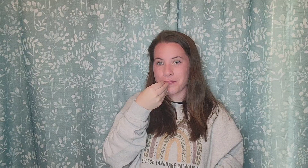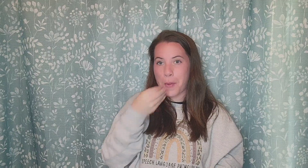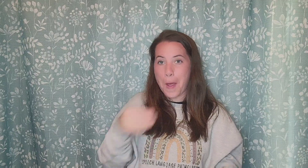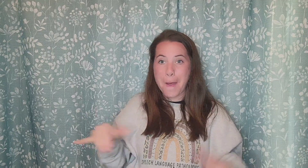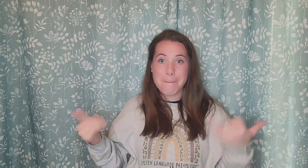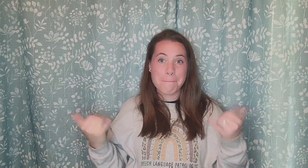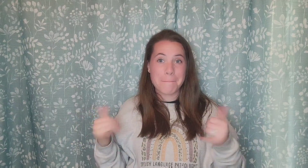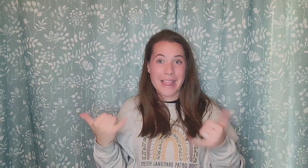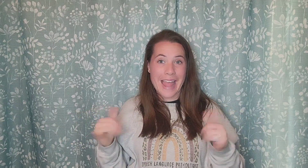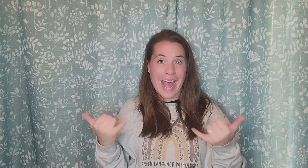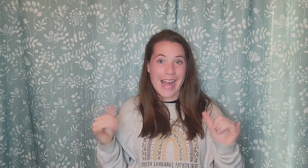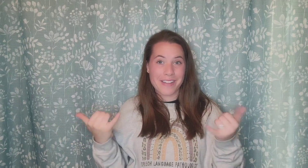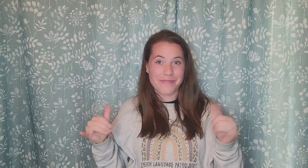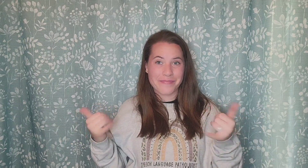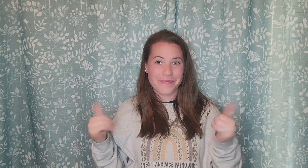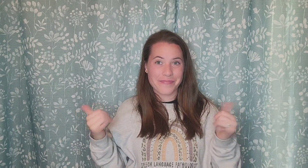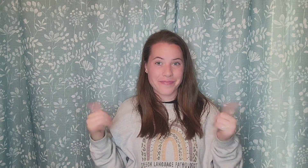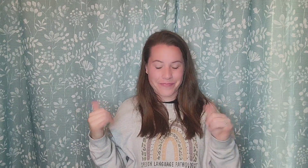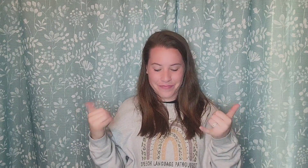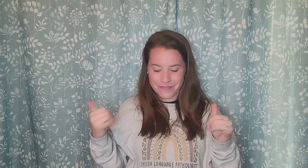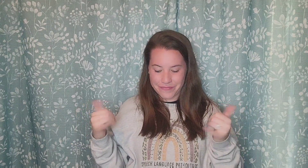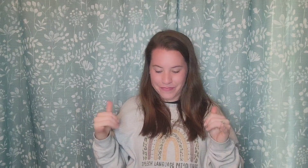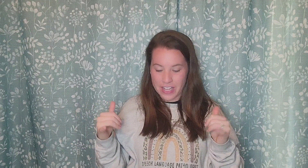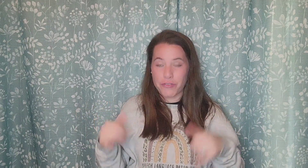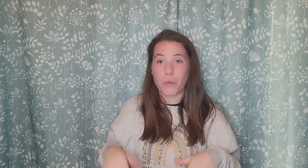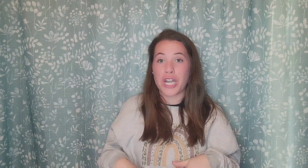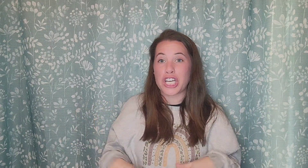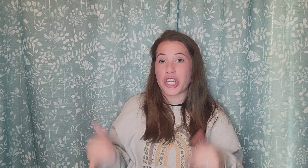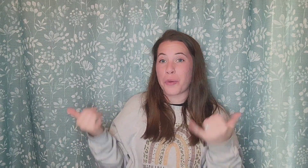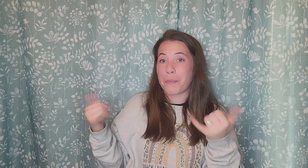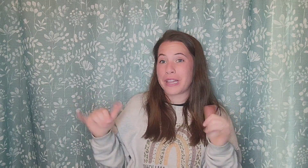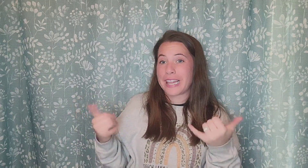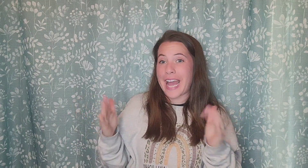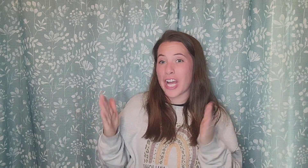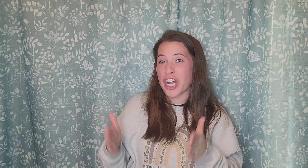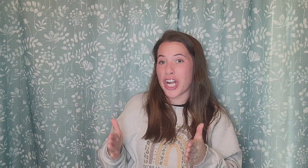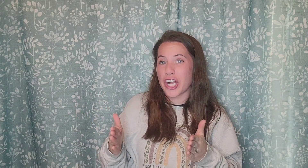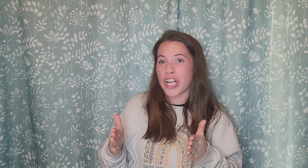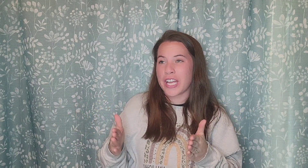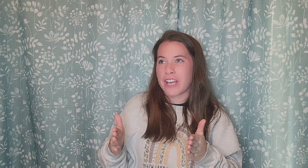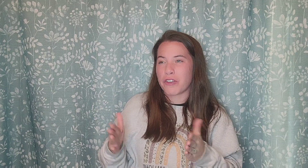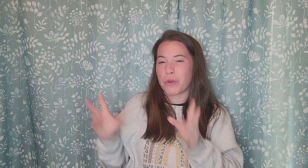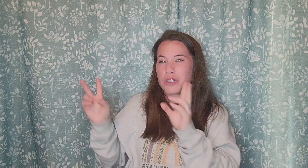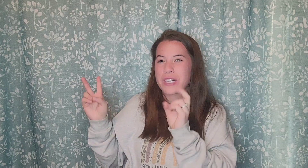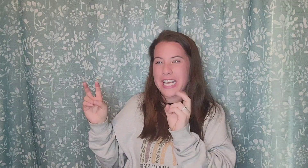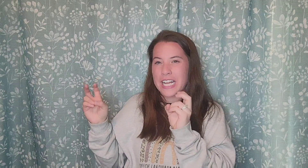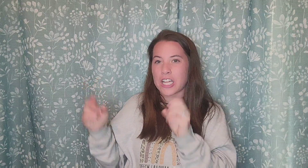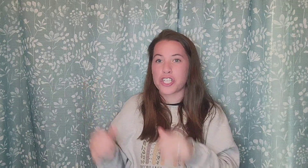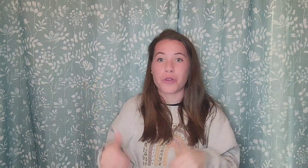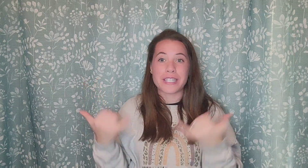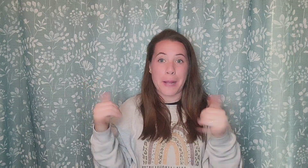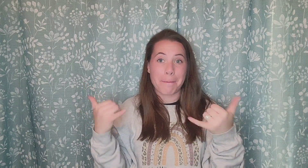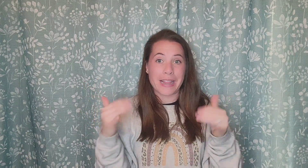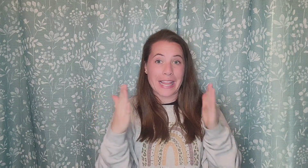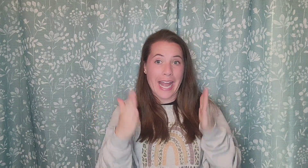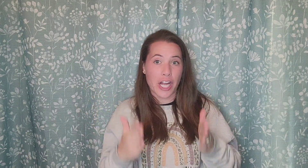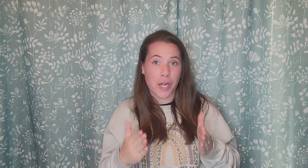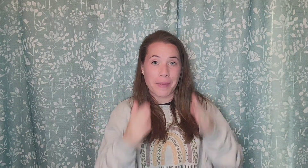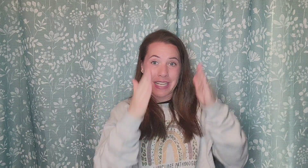night play play if you wanted to do player if you were doing English you could say player because